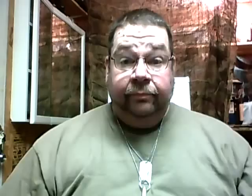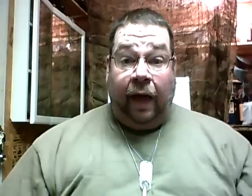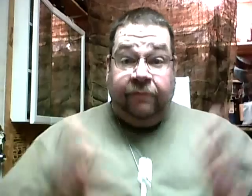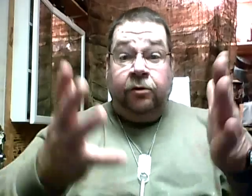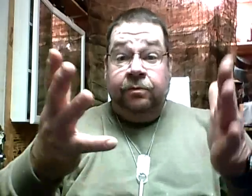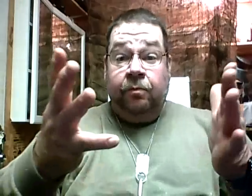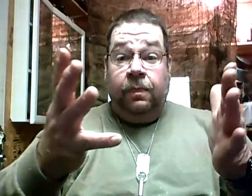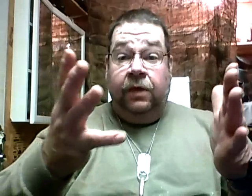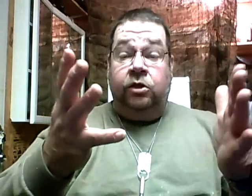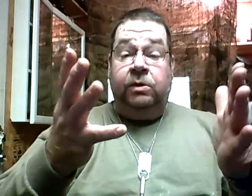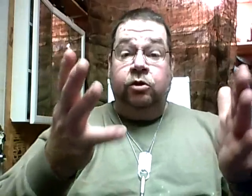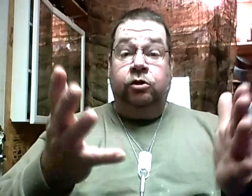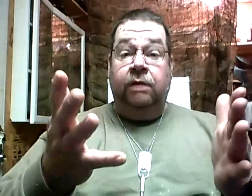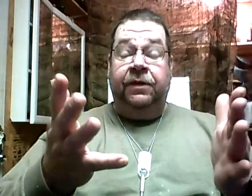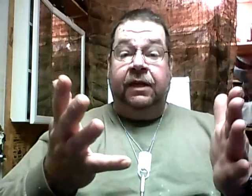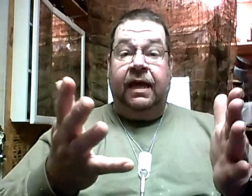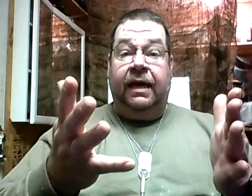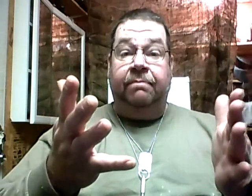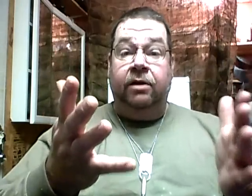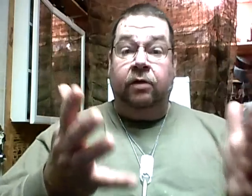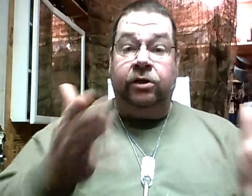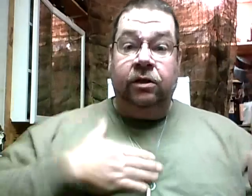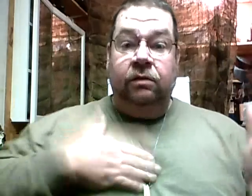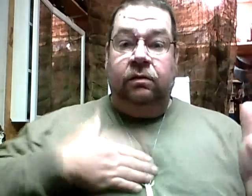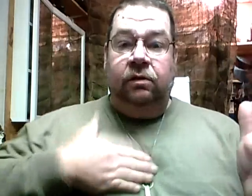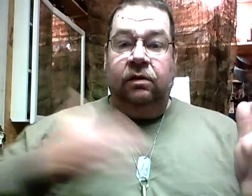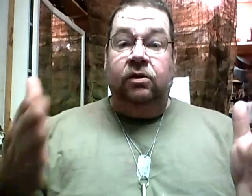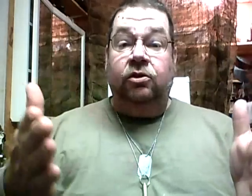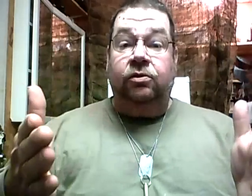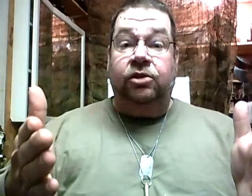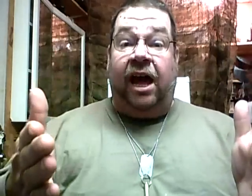Hey folks, this is Mr. YouTube 59, better known as Jack.